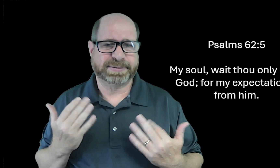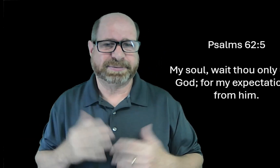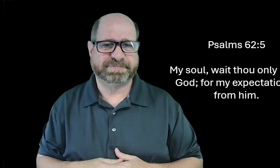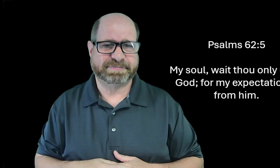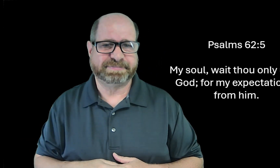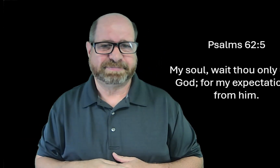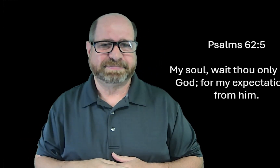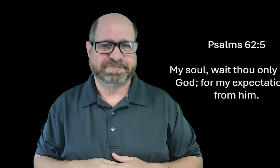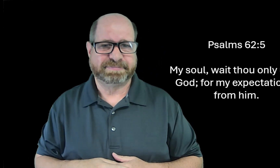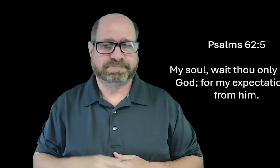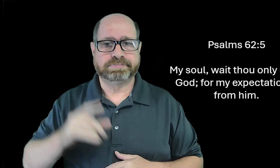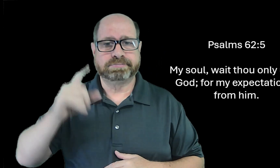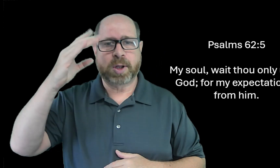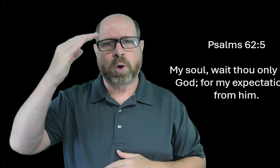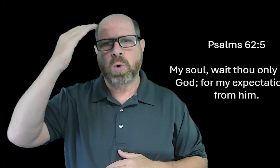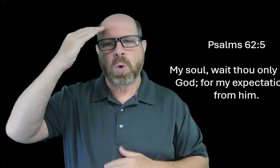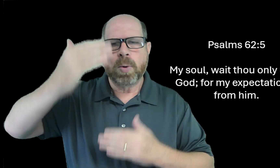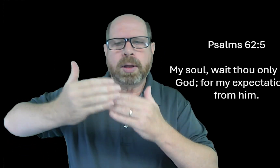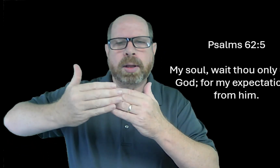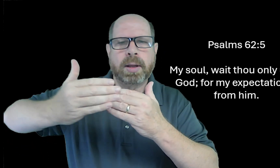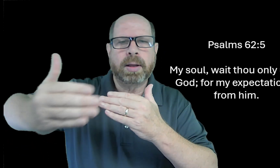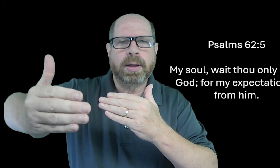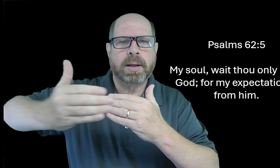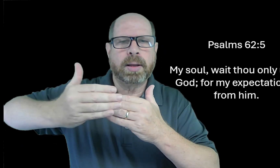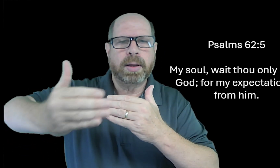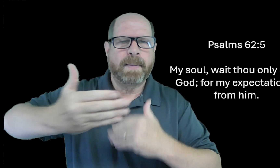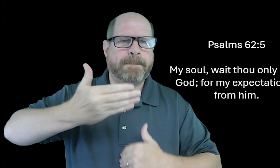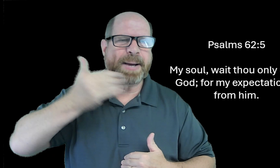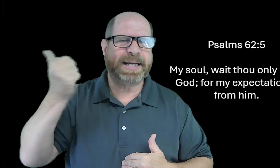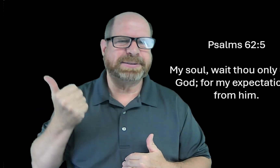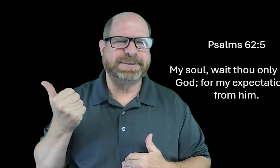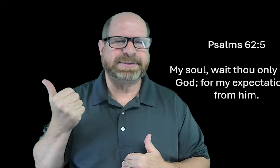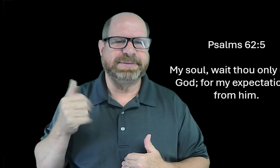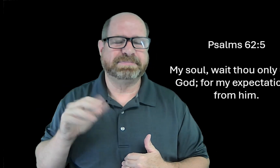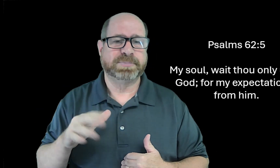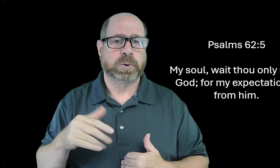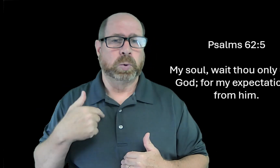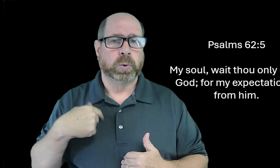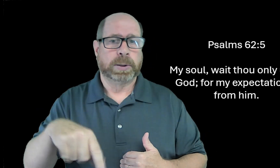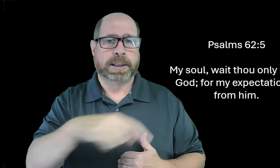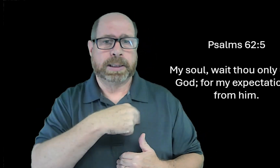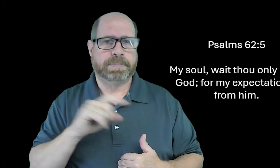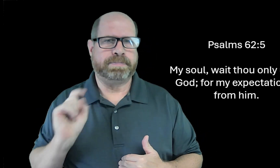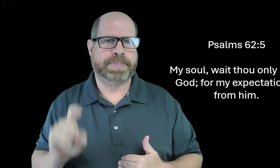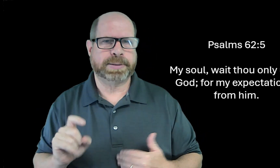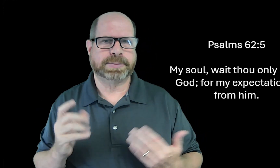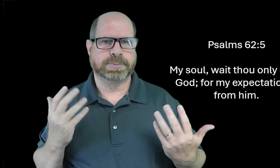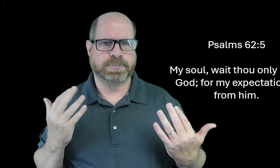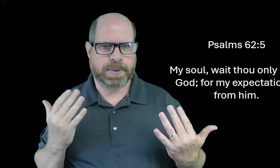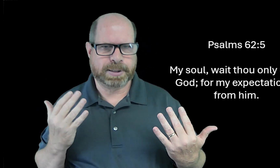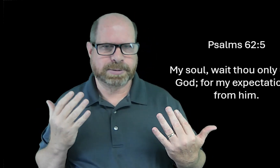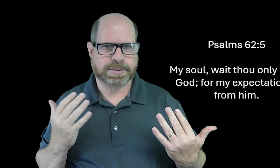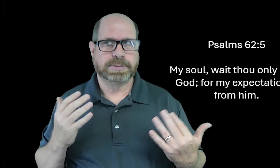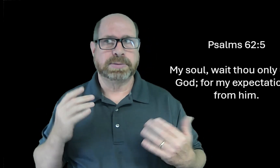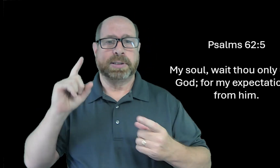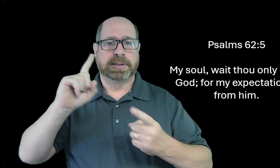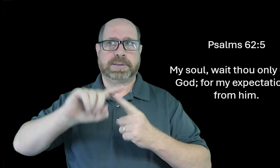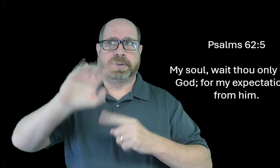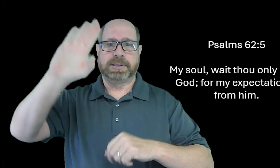God's timing on things. God knows what's going to happen. So we need to wait for those